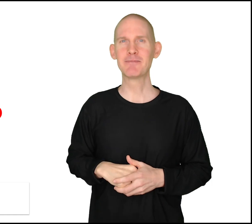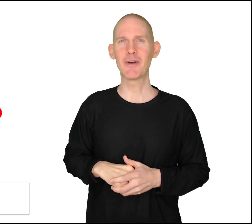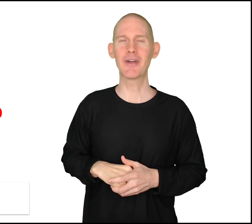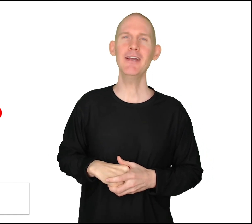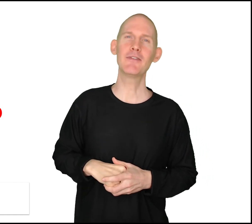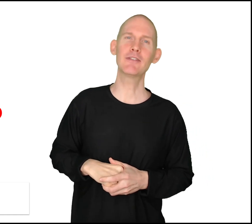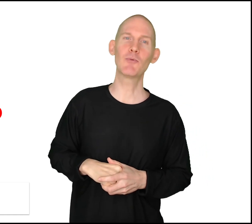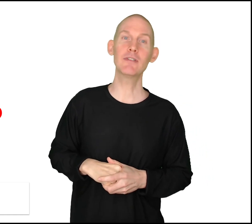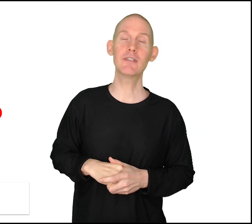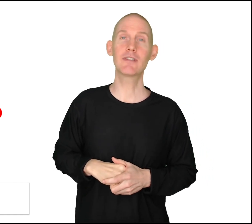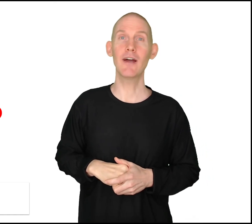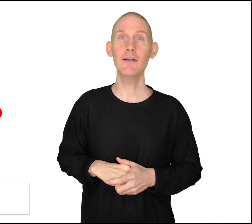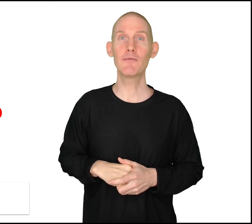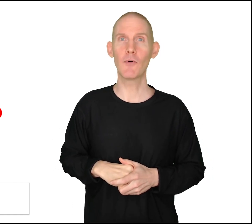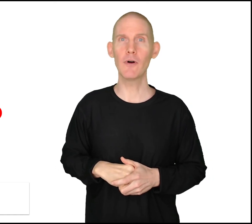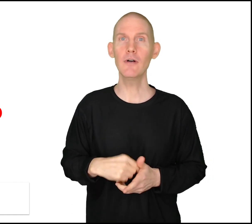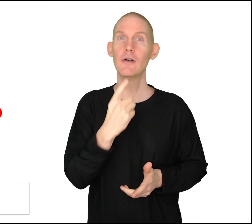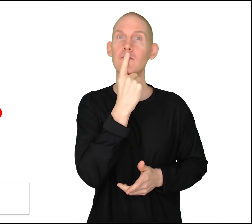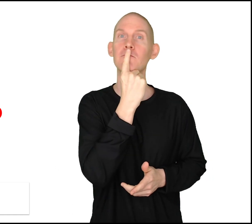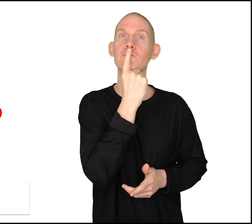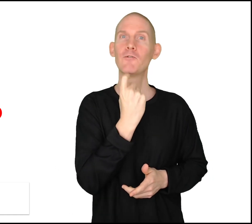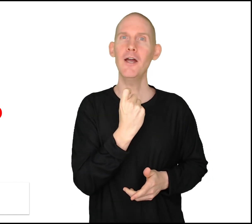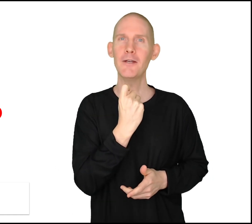Okay, this was the sign for red. Okay,